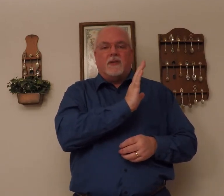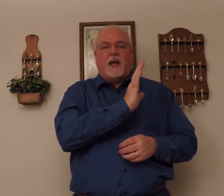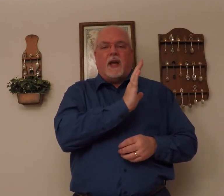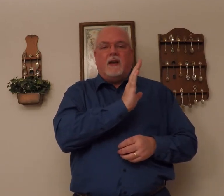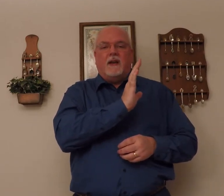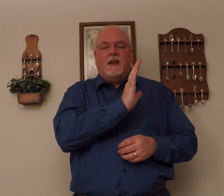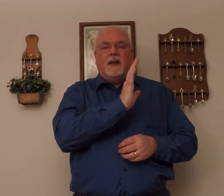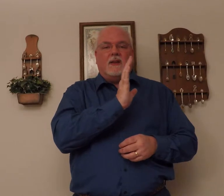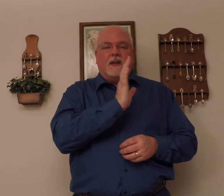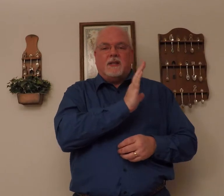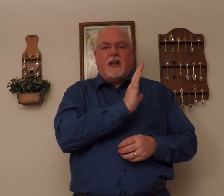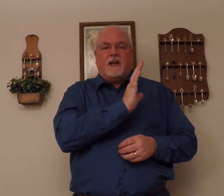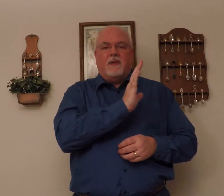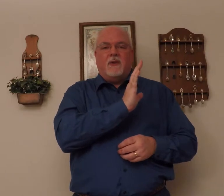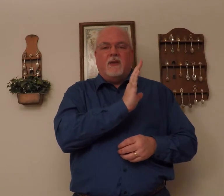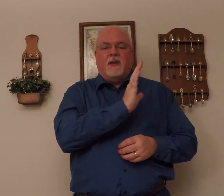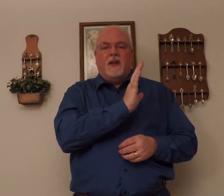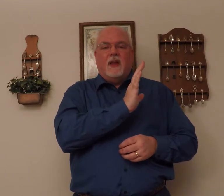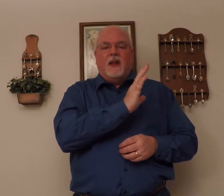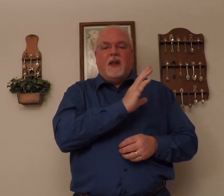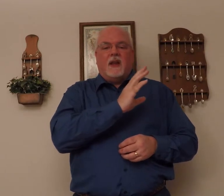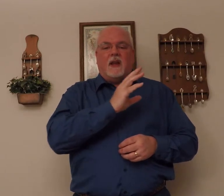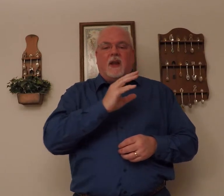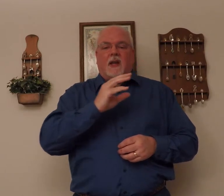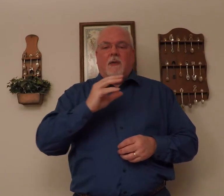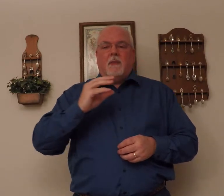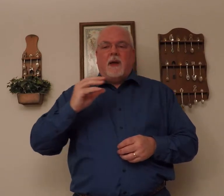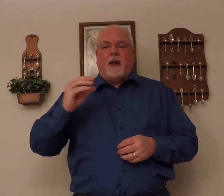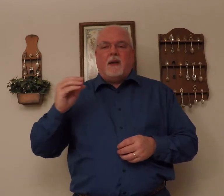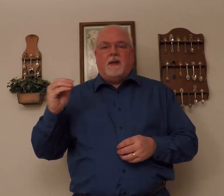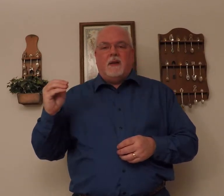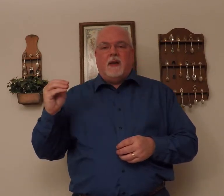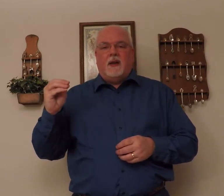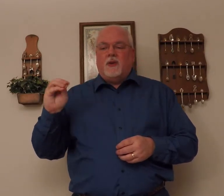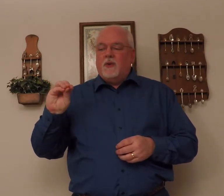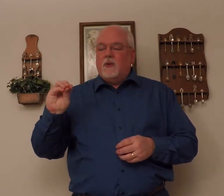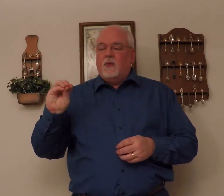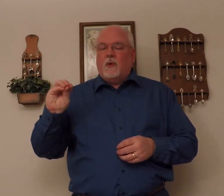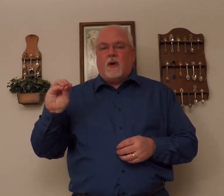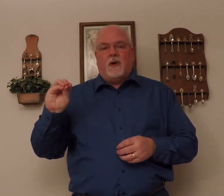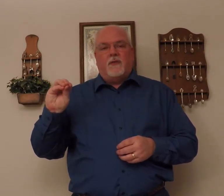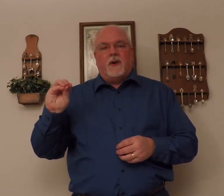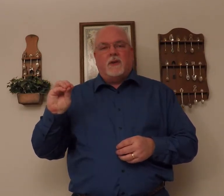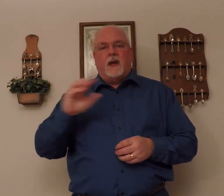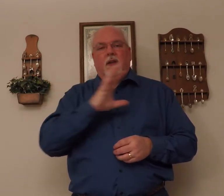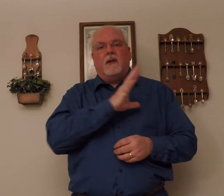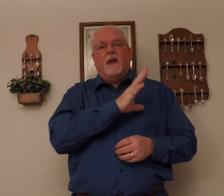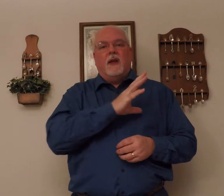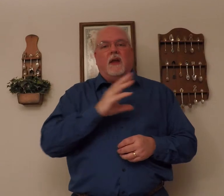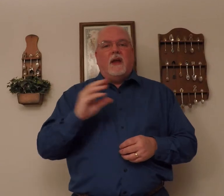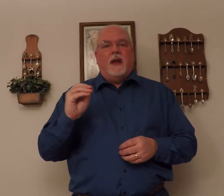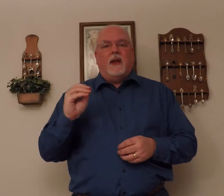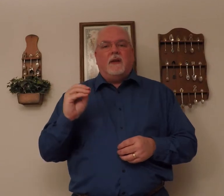side. To the side of you. You. Come back. Into where are you figuring together. And.